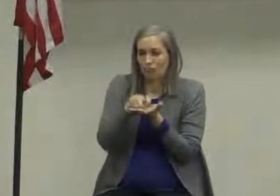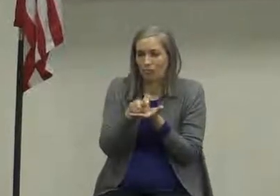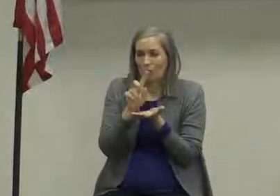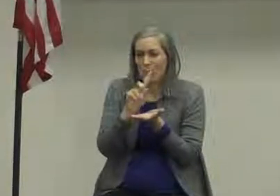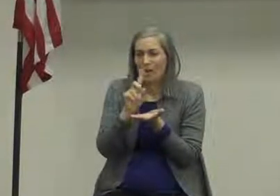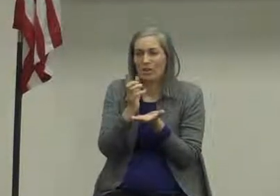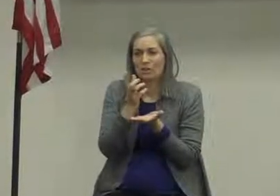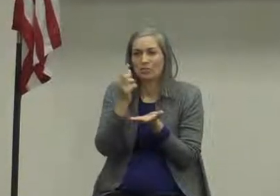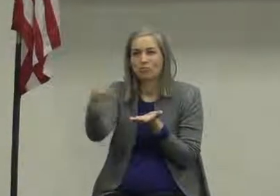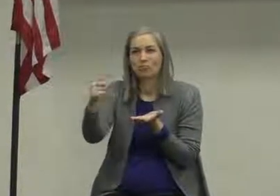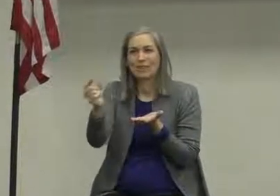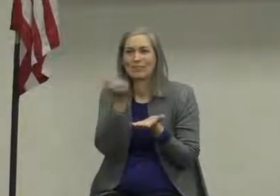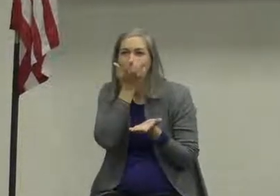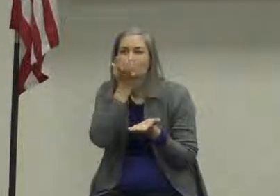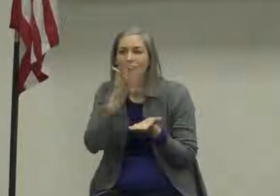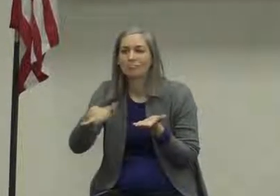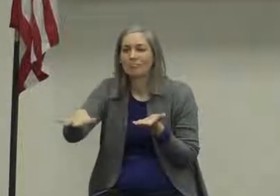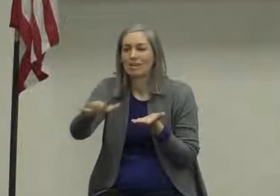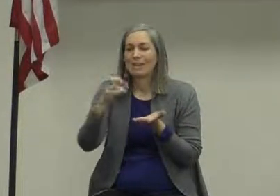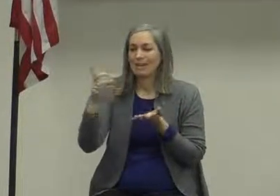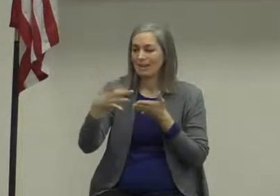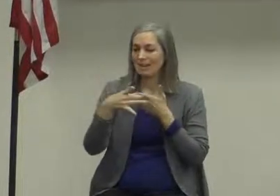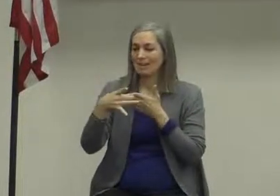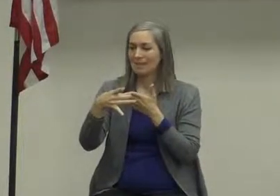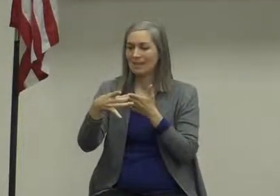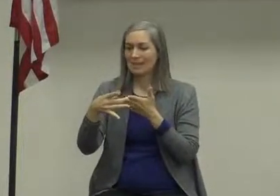he leads me beside quiet waters